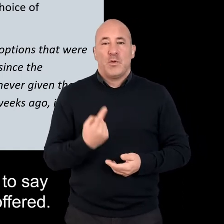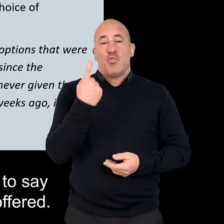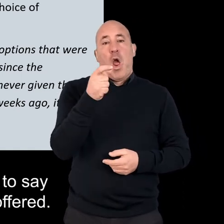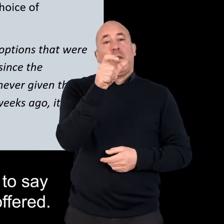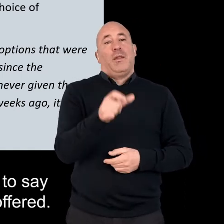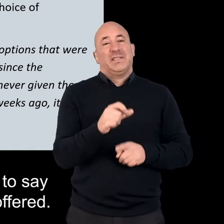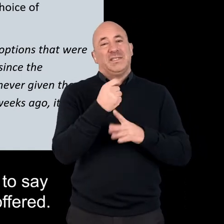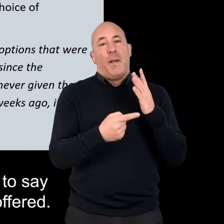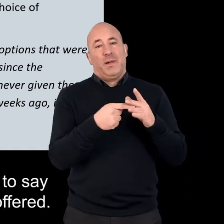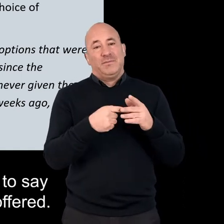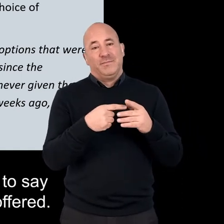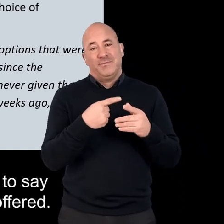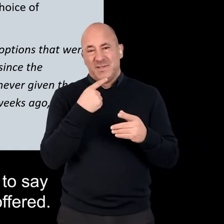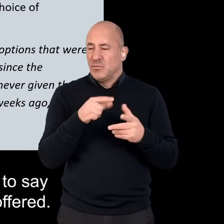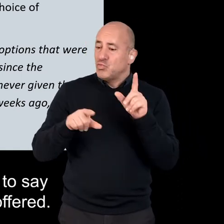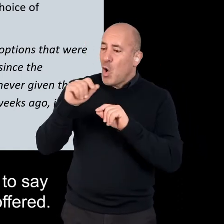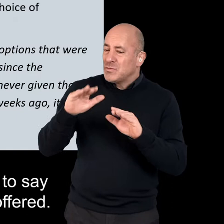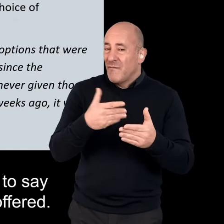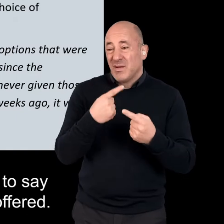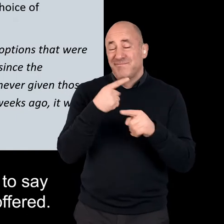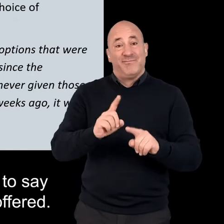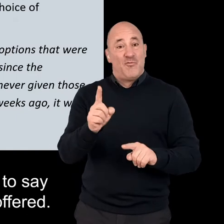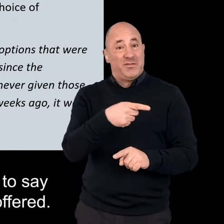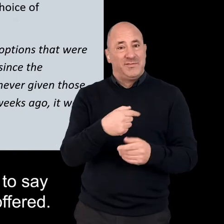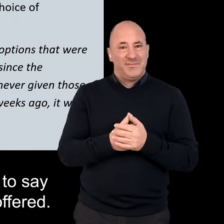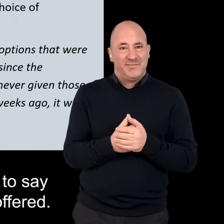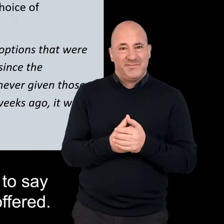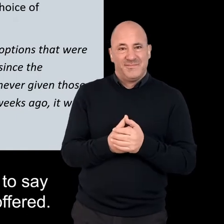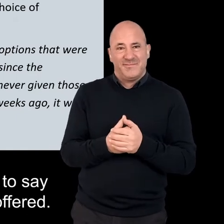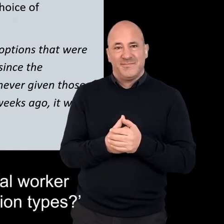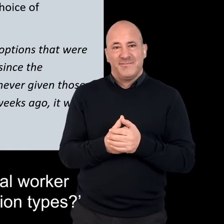This is what one service user had to say about the choices they had been offered.